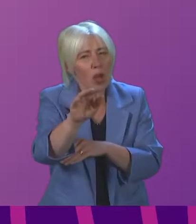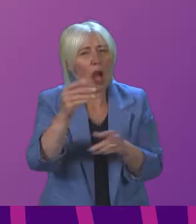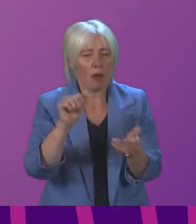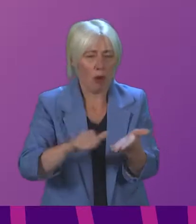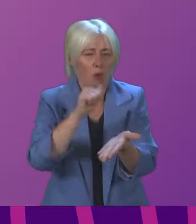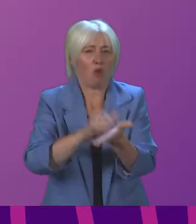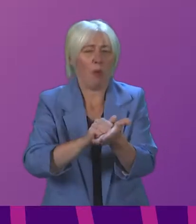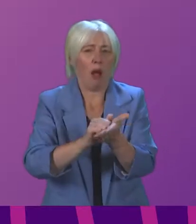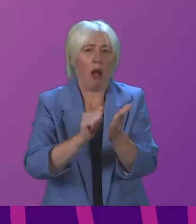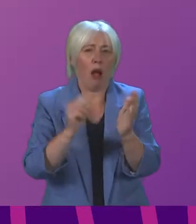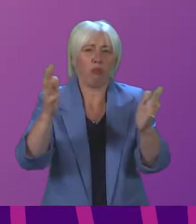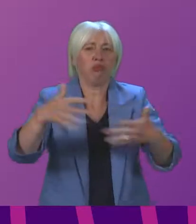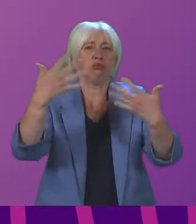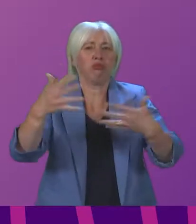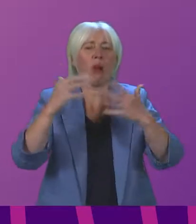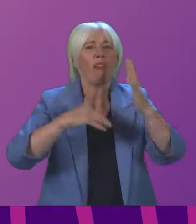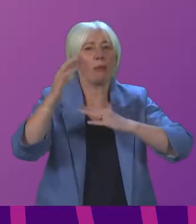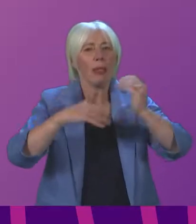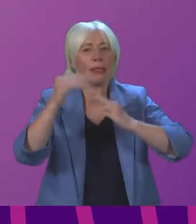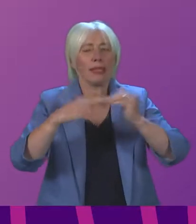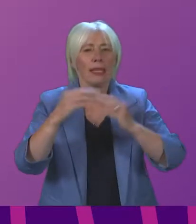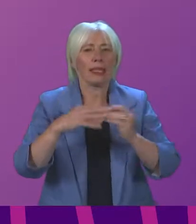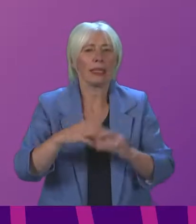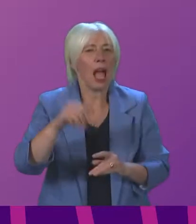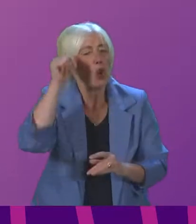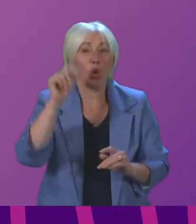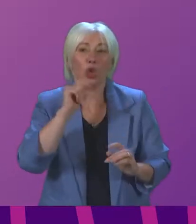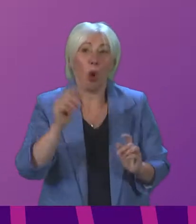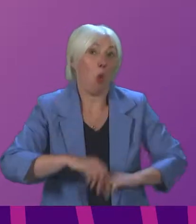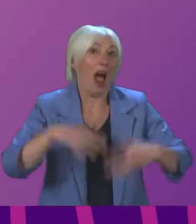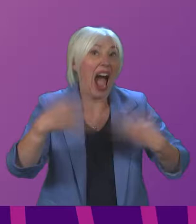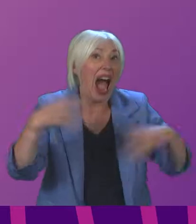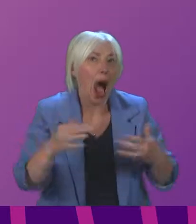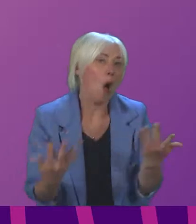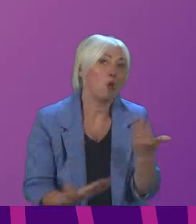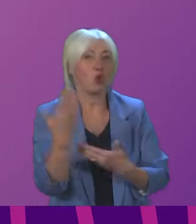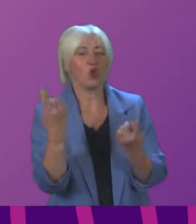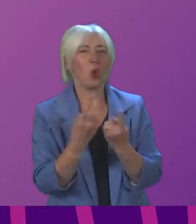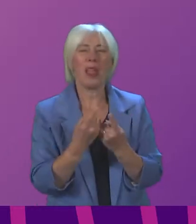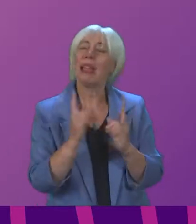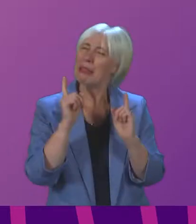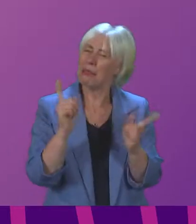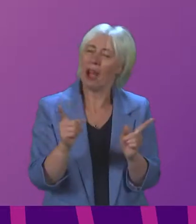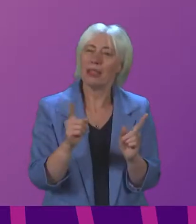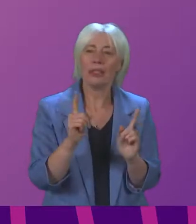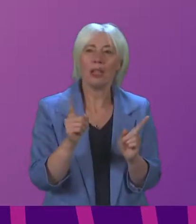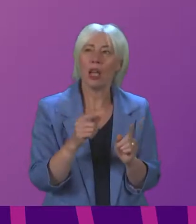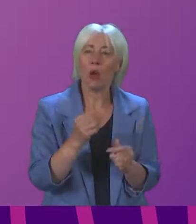proper ventilation of our buildings. Although it doesn't exactly set the heather alight, we learnt about the simple things that can help, such as the use,